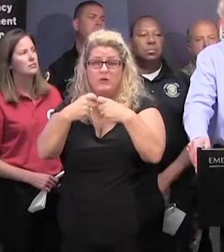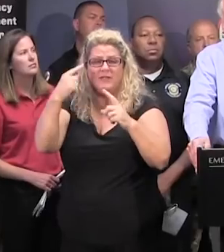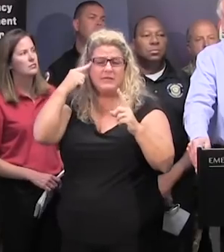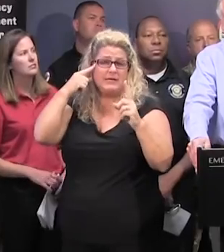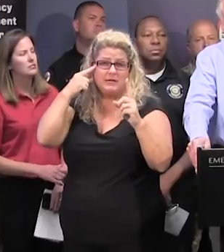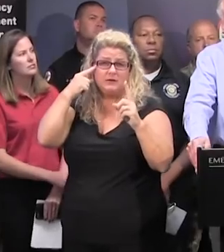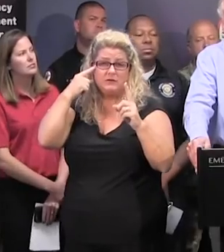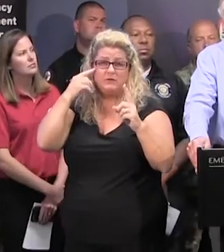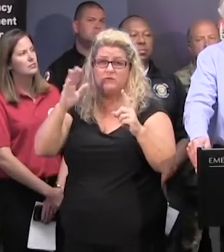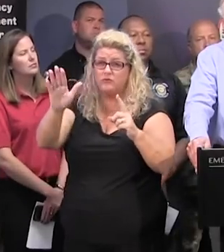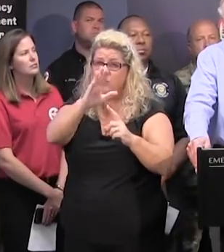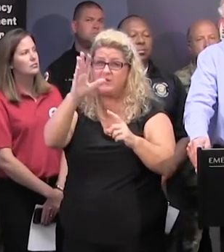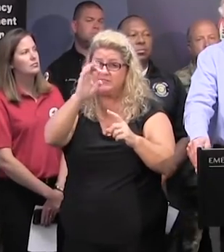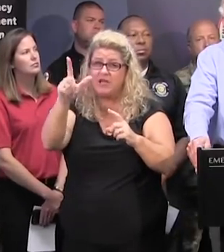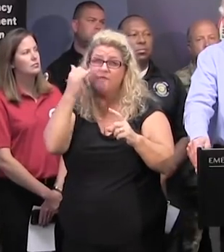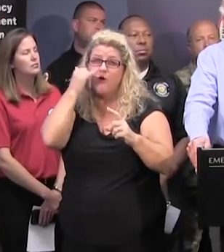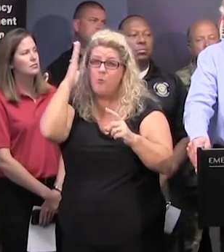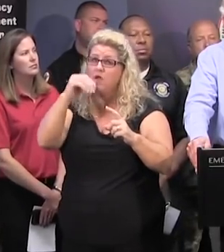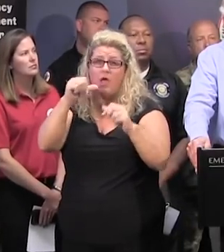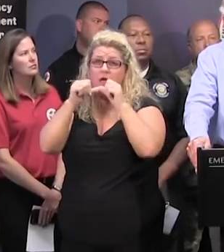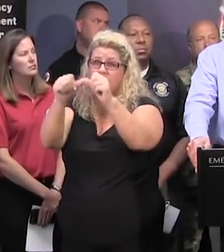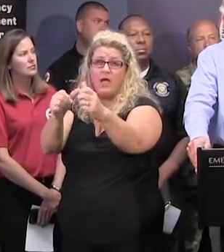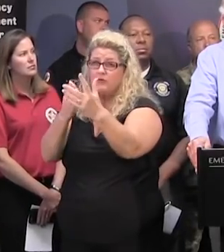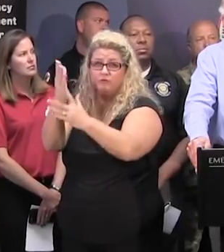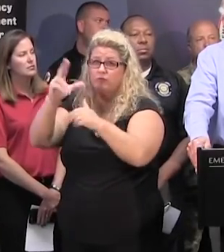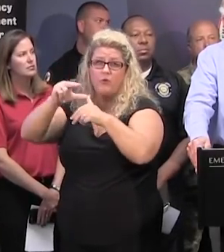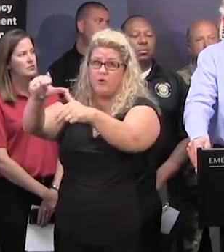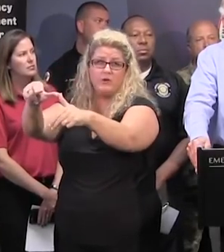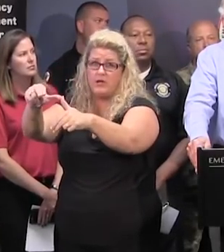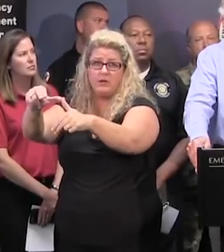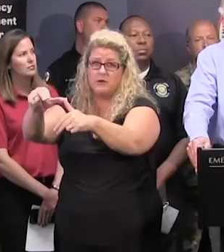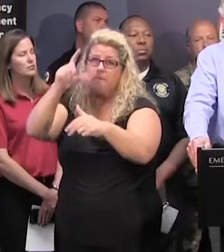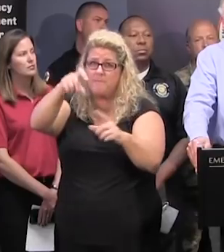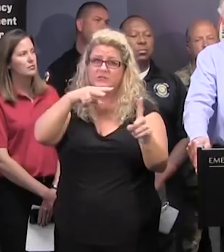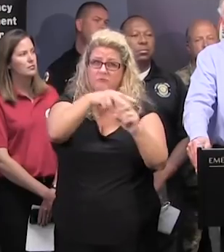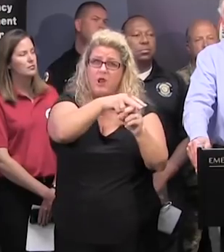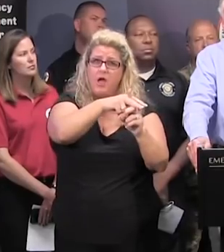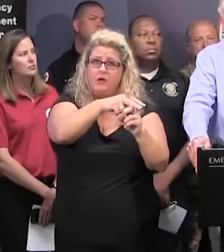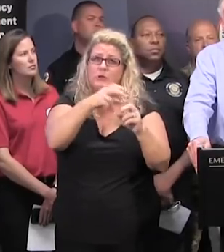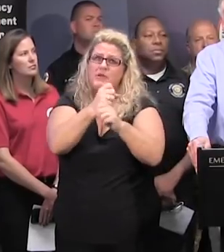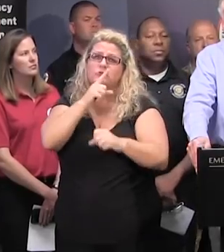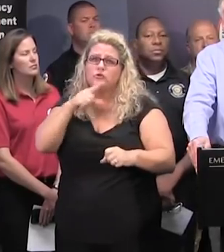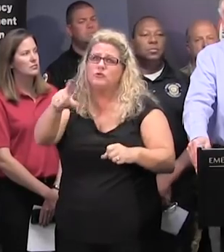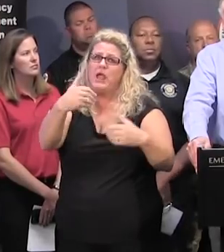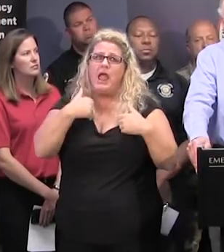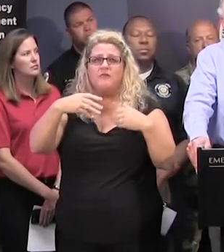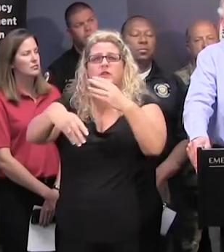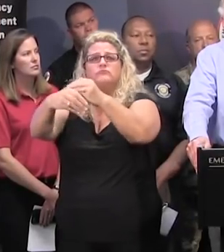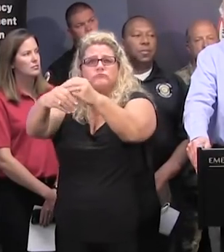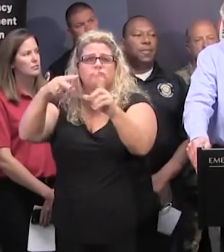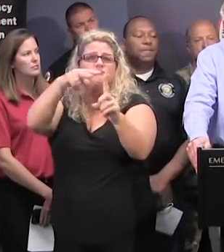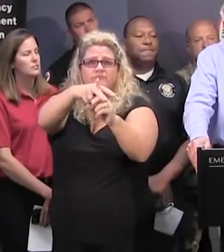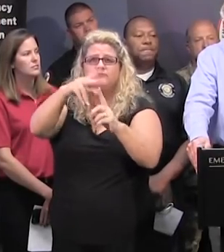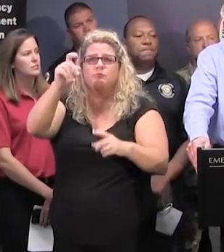the length of time that it's going to take to get through this storm without being repowered. So you need to have an extra battery or